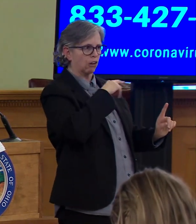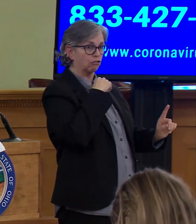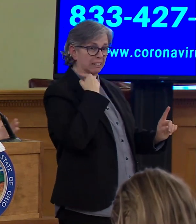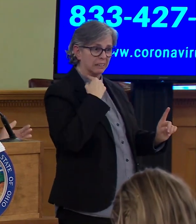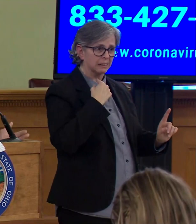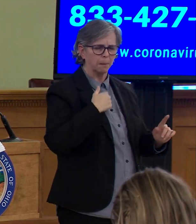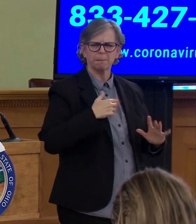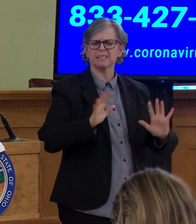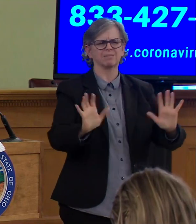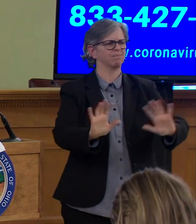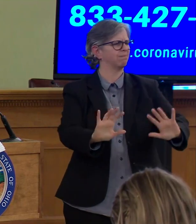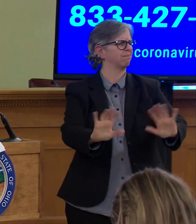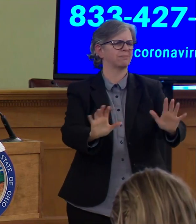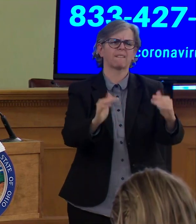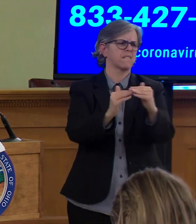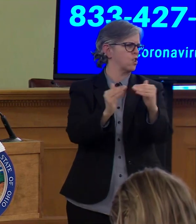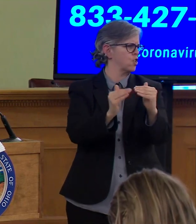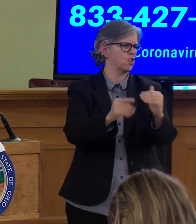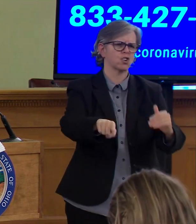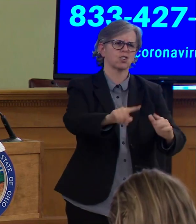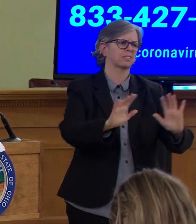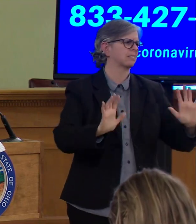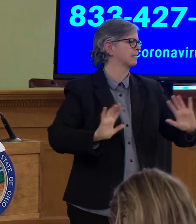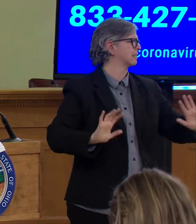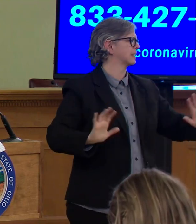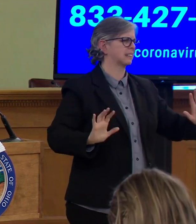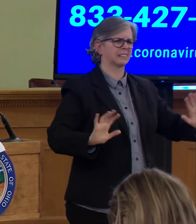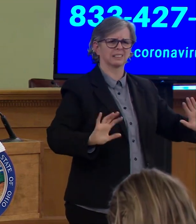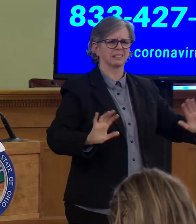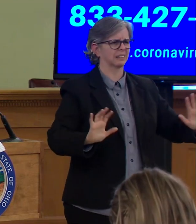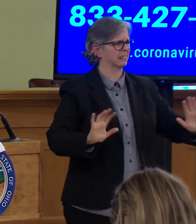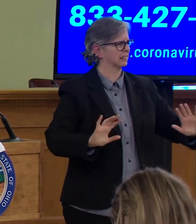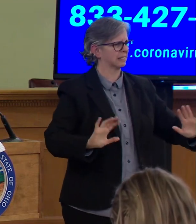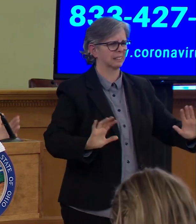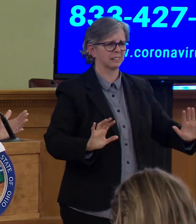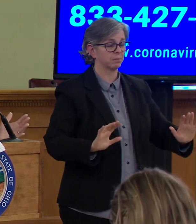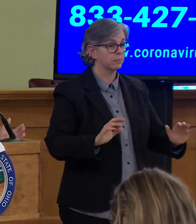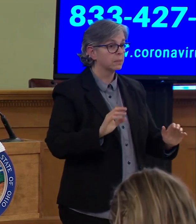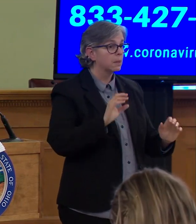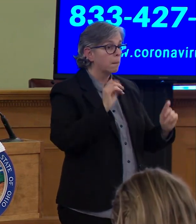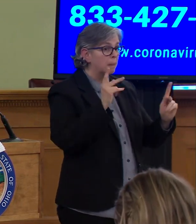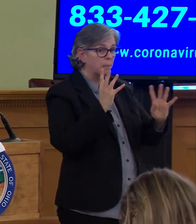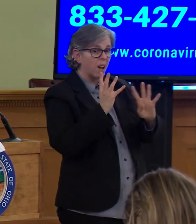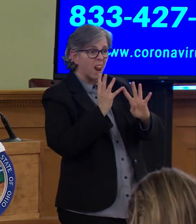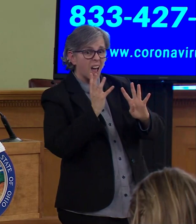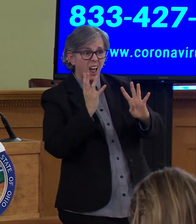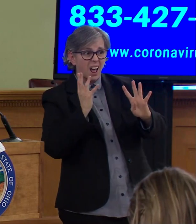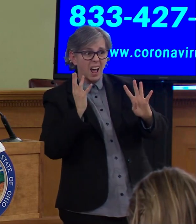coming through the line, who's been infected.